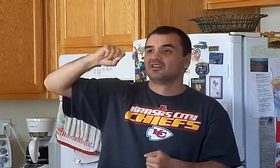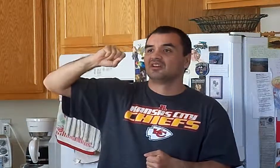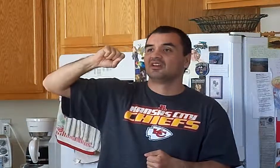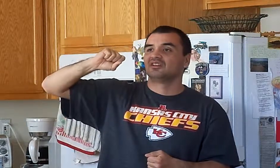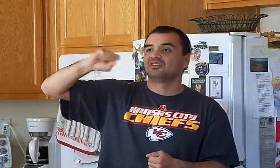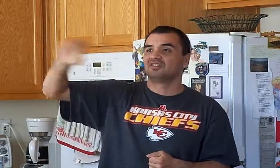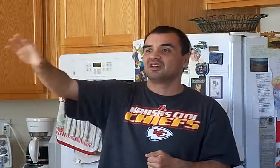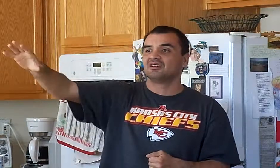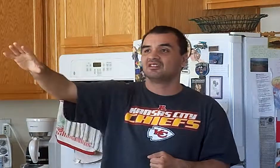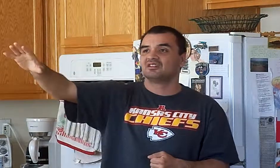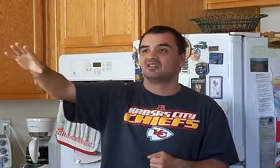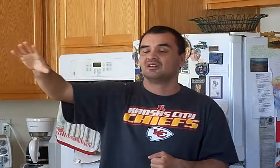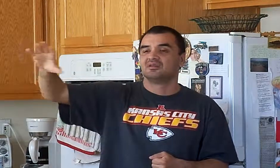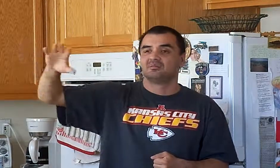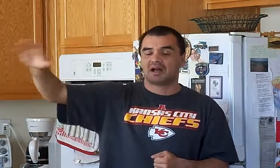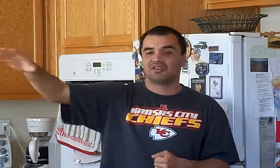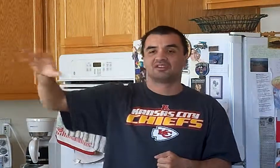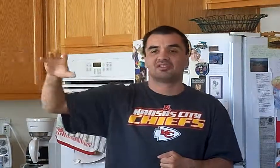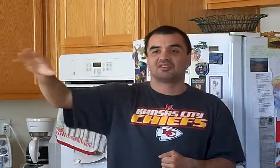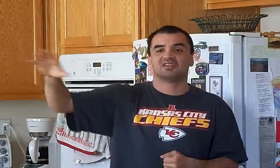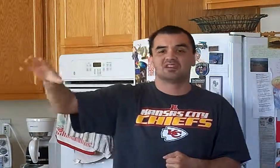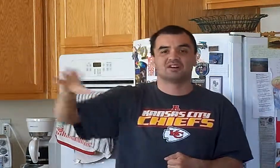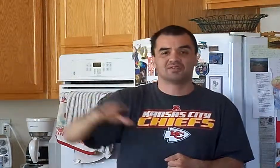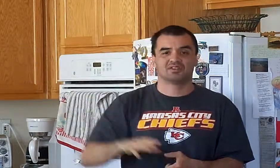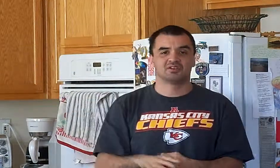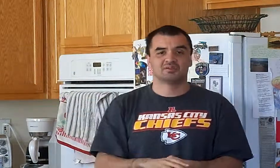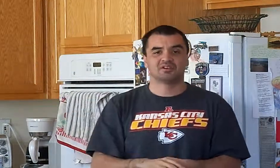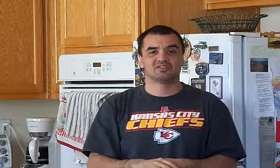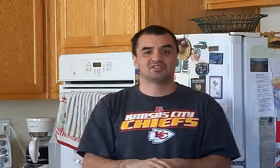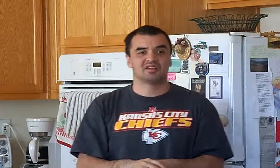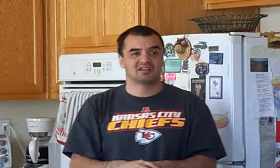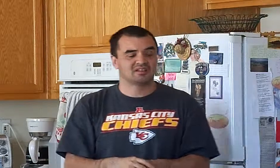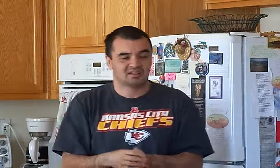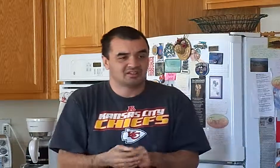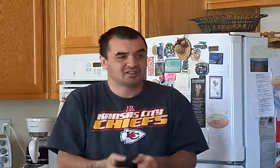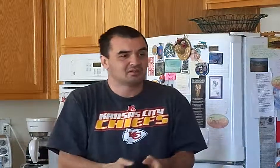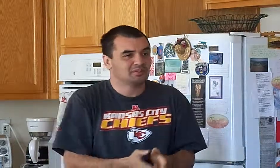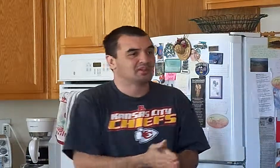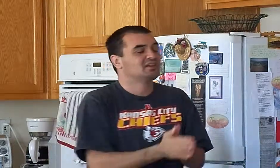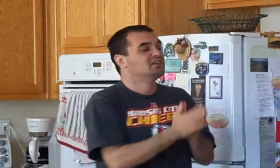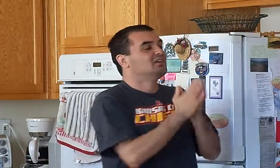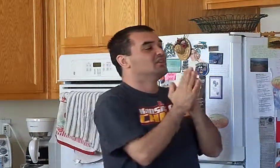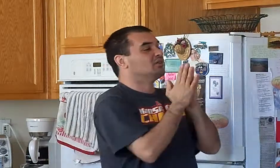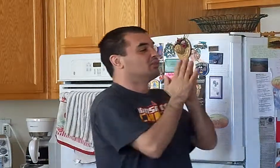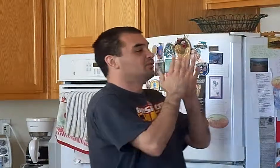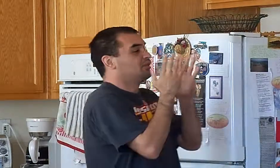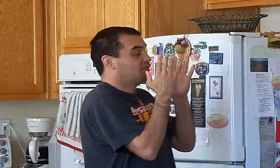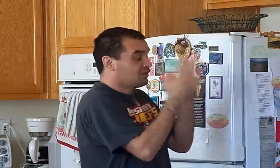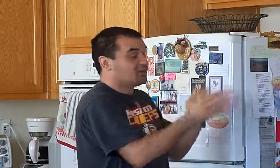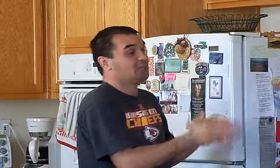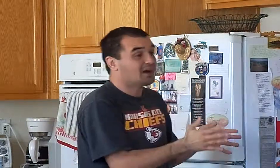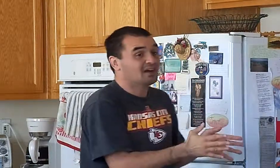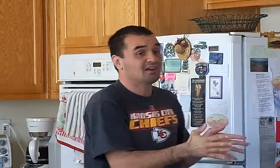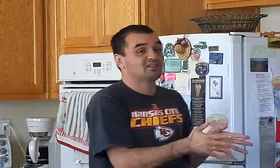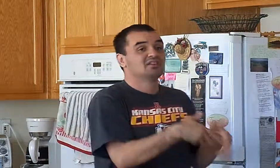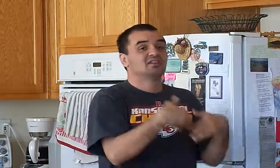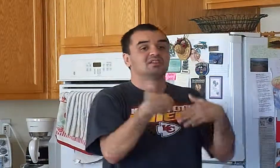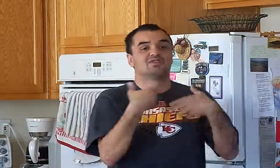in a sense, balances things out for them, because they'll like, like I said, they'll be like, you know, because in their minds, the